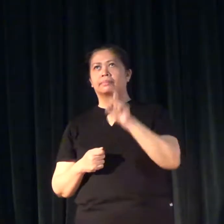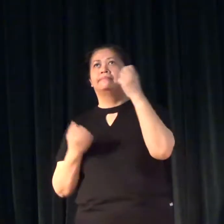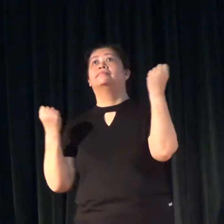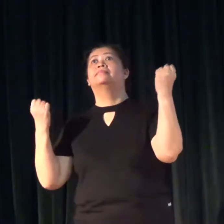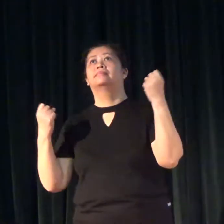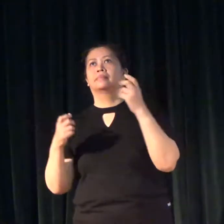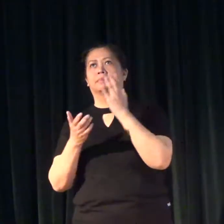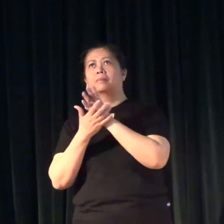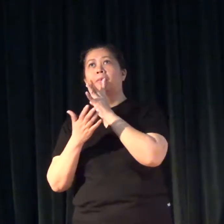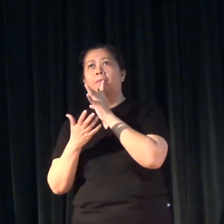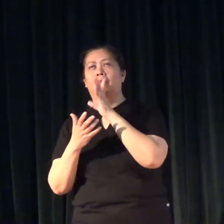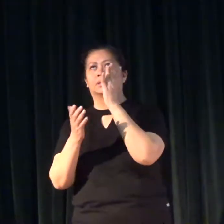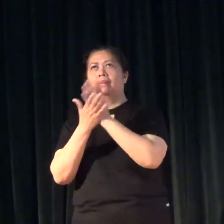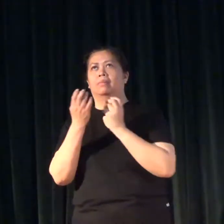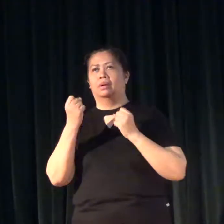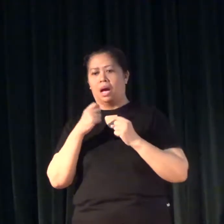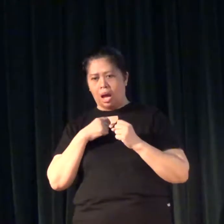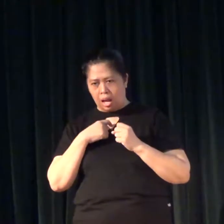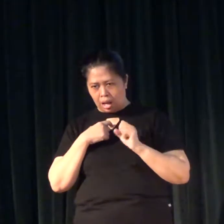at the same time.